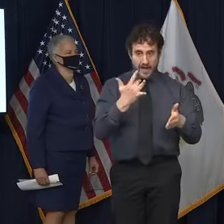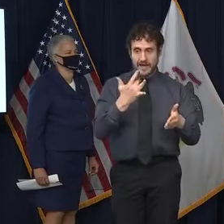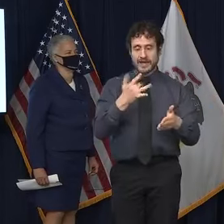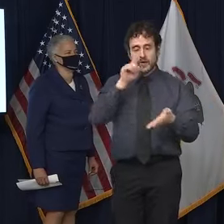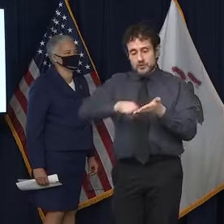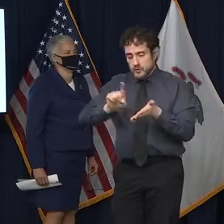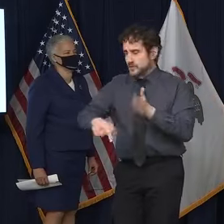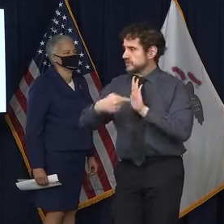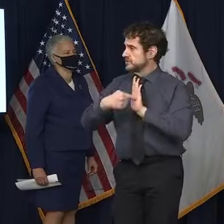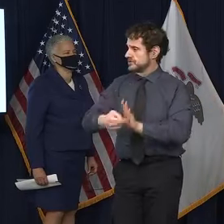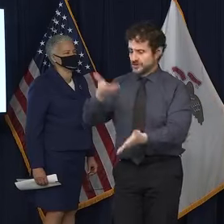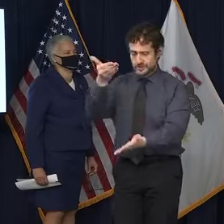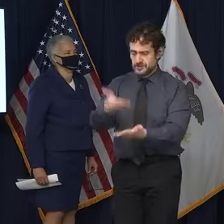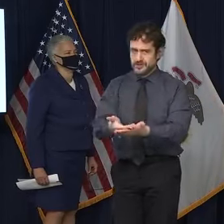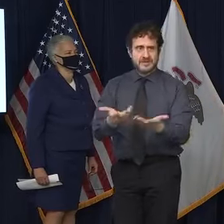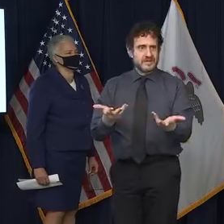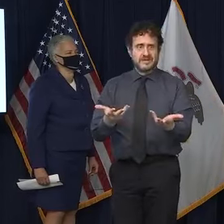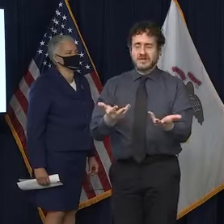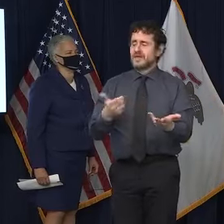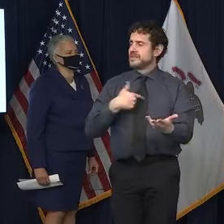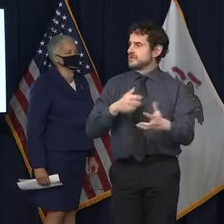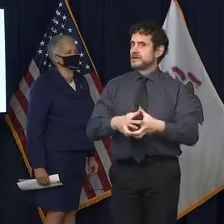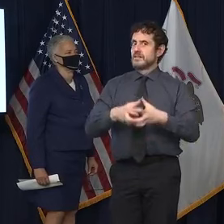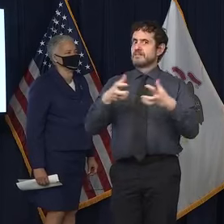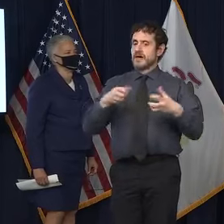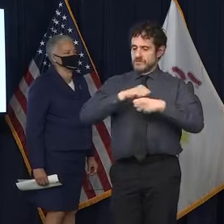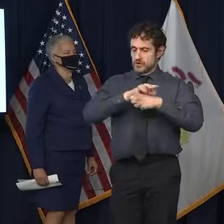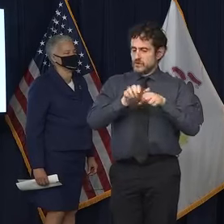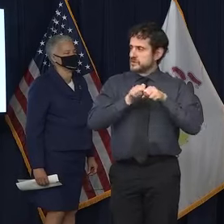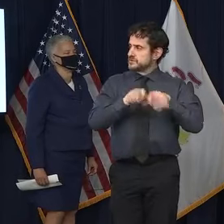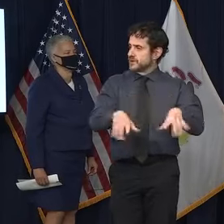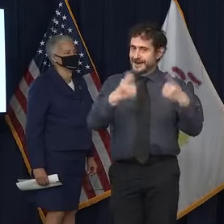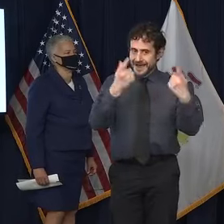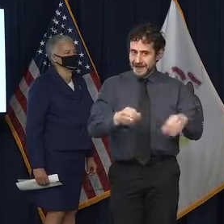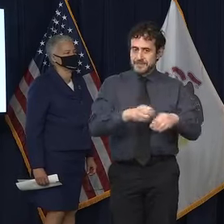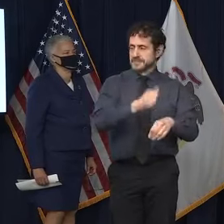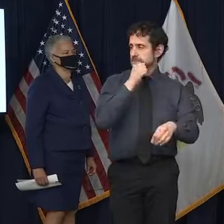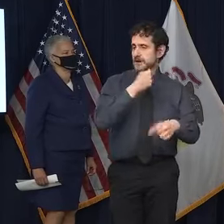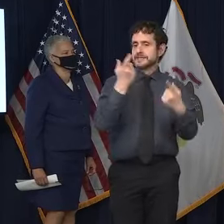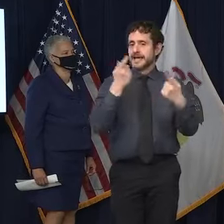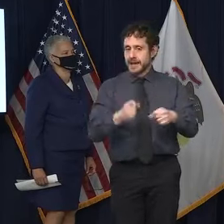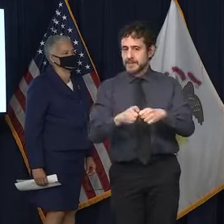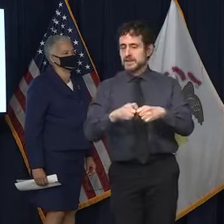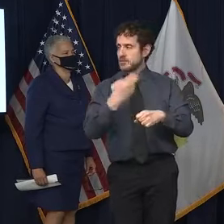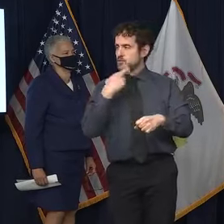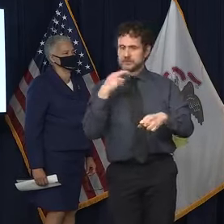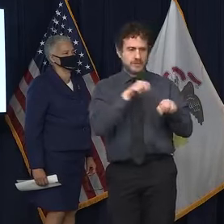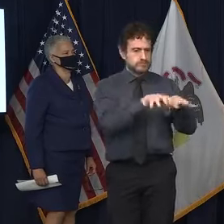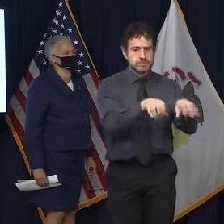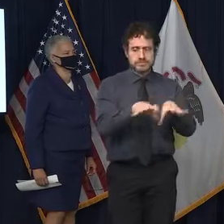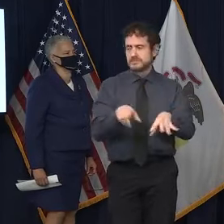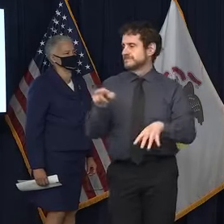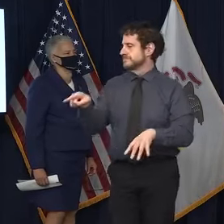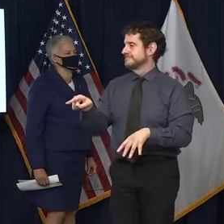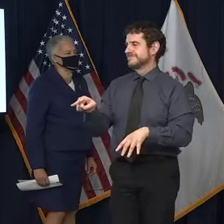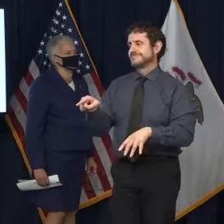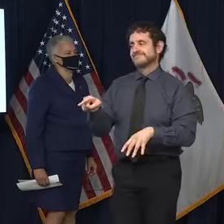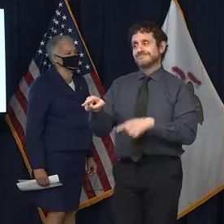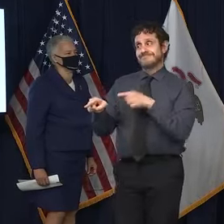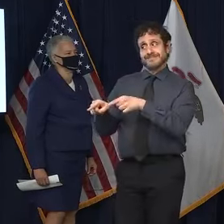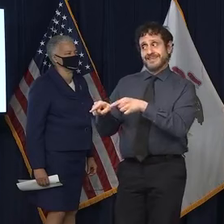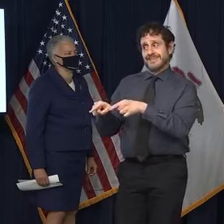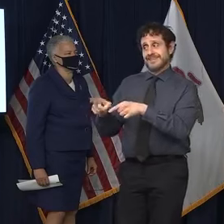studies show that there is a tremendous spread that occurs in those locations, I would suggest to him that he's just wrong.